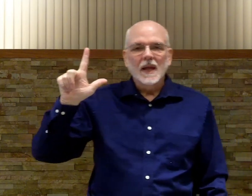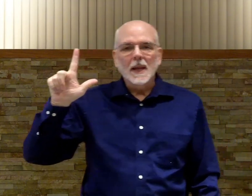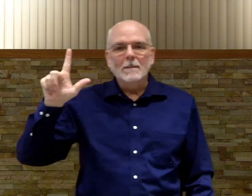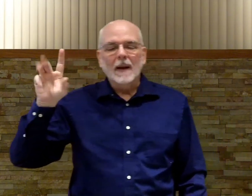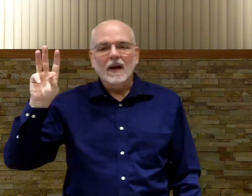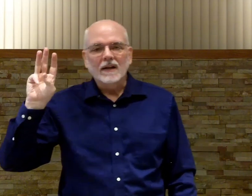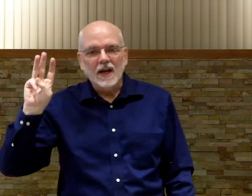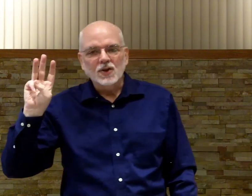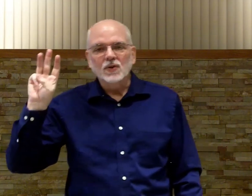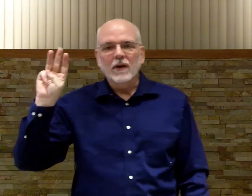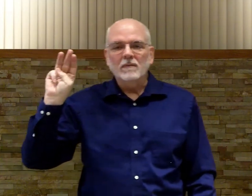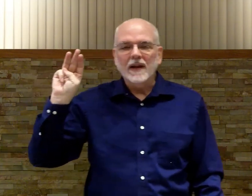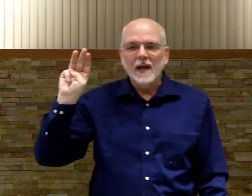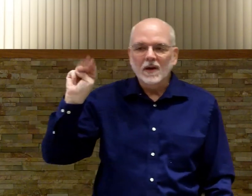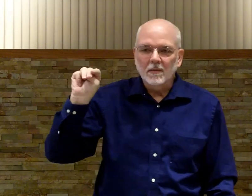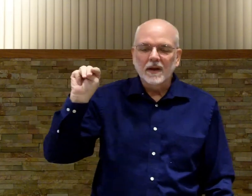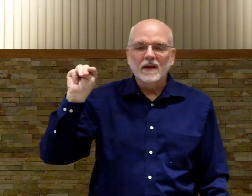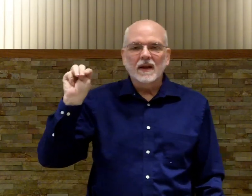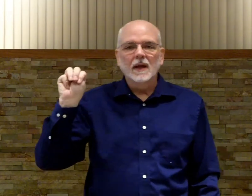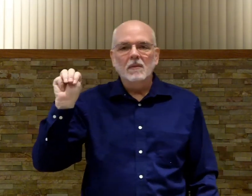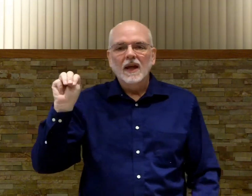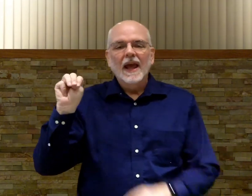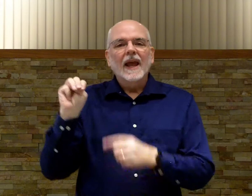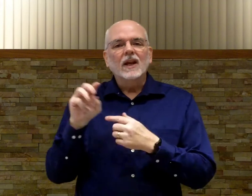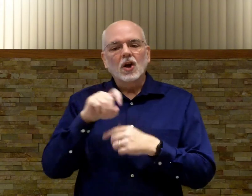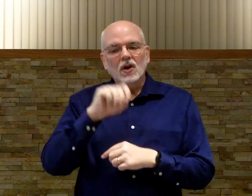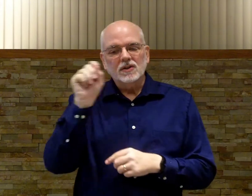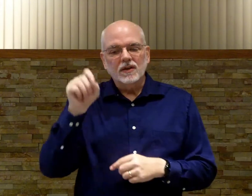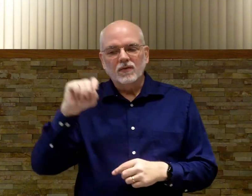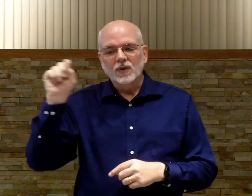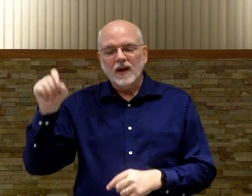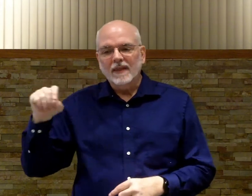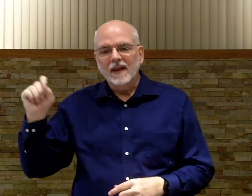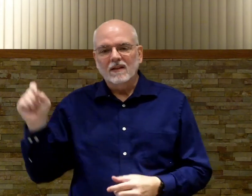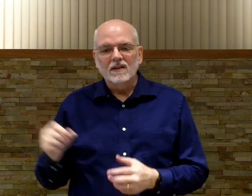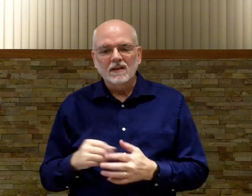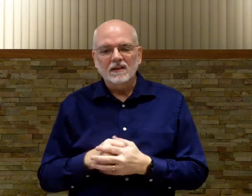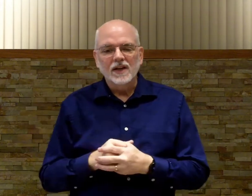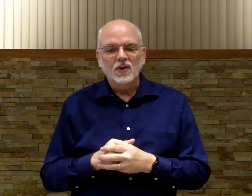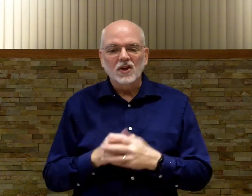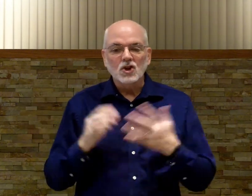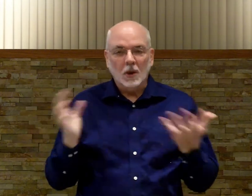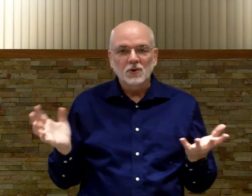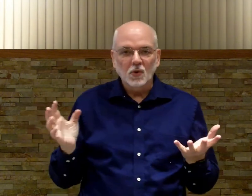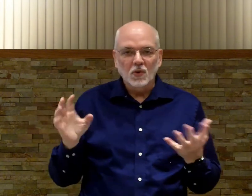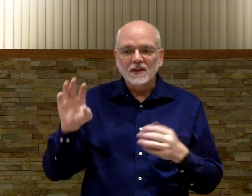M. I kind of showed you that with my name a little bit. M. In cursive, which I think they're still teaching in some schools,